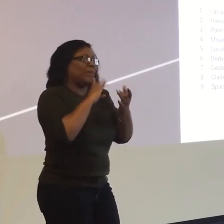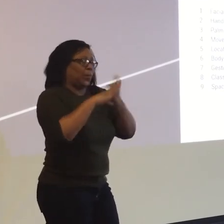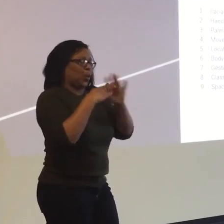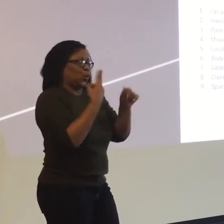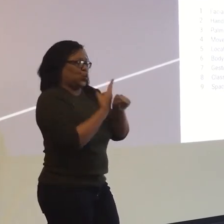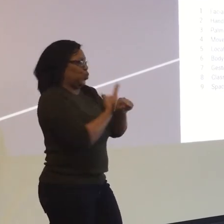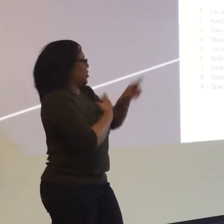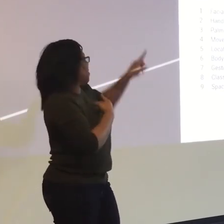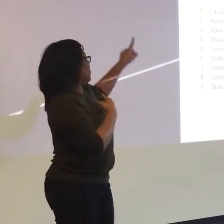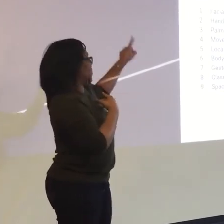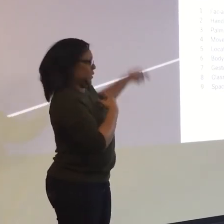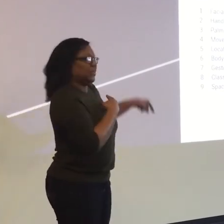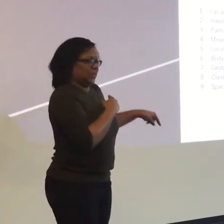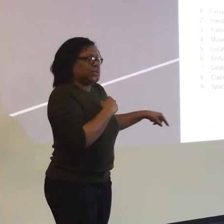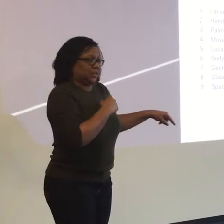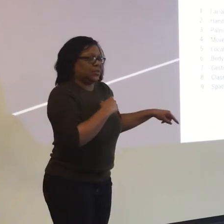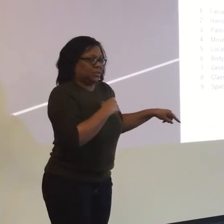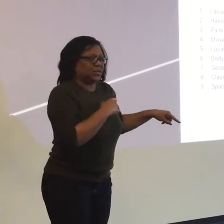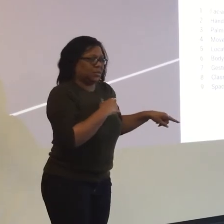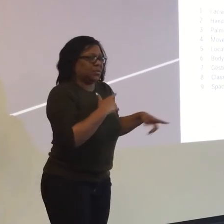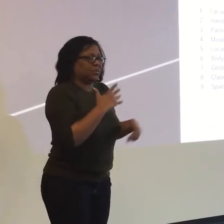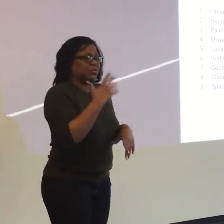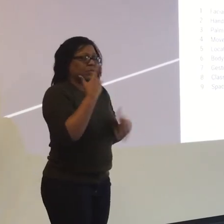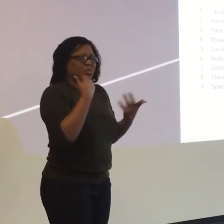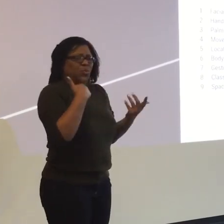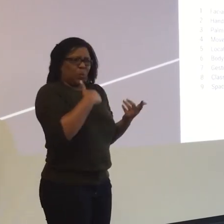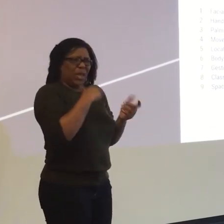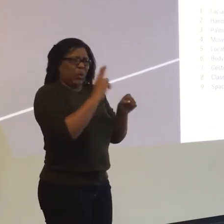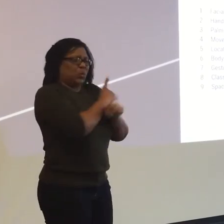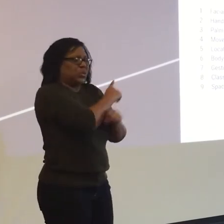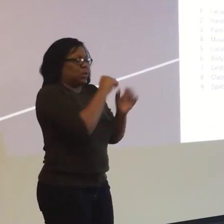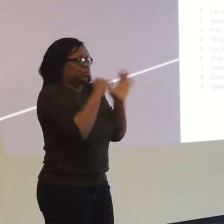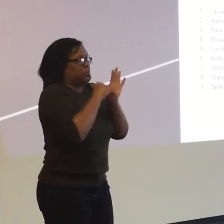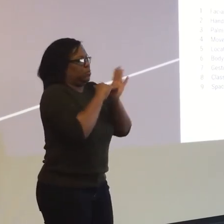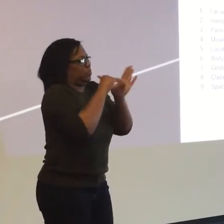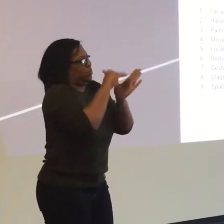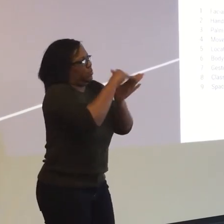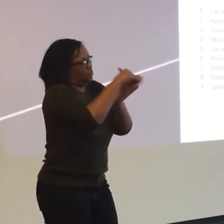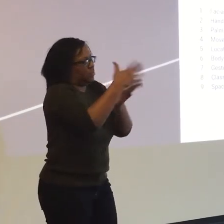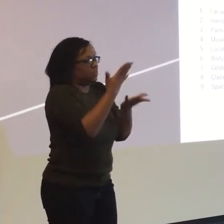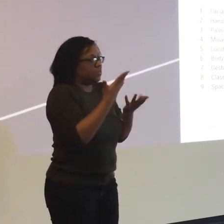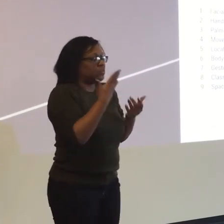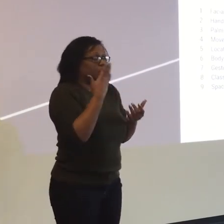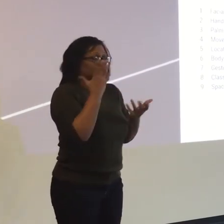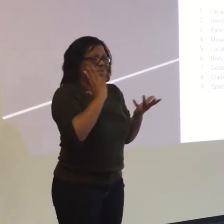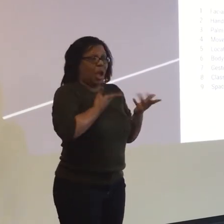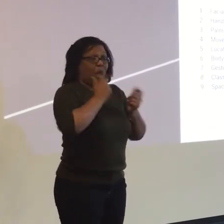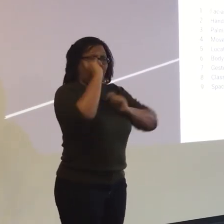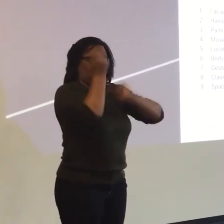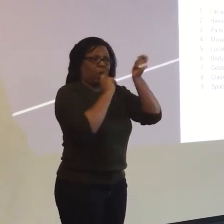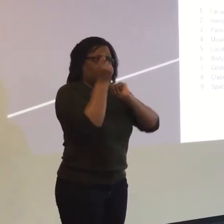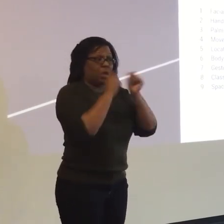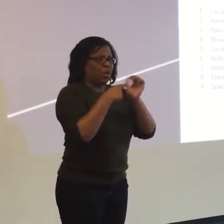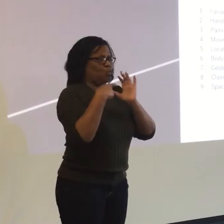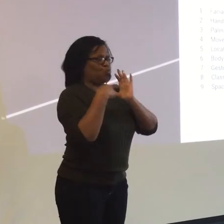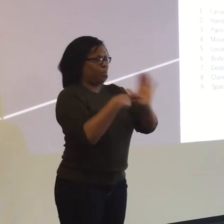So you will notice that all deaf people use this when using sign language. This is used over and over again on a daily basis.